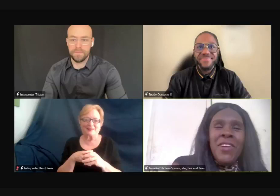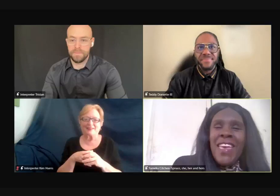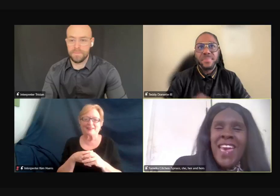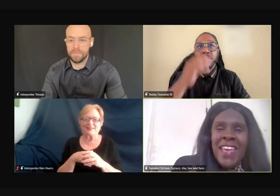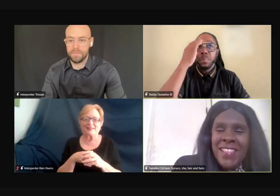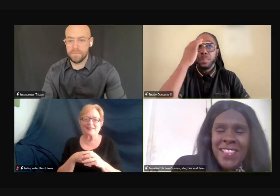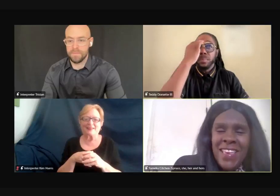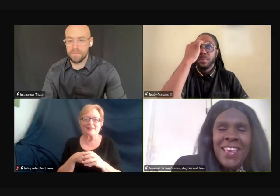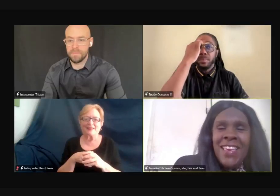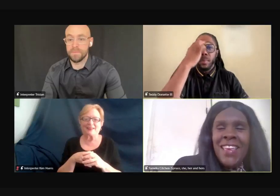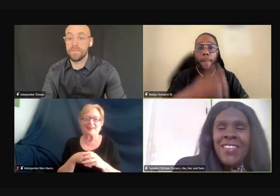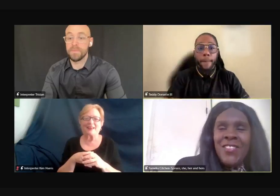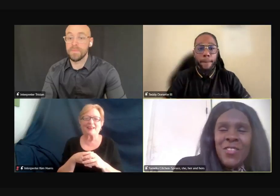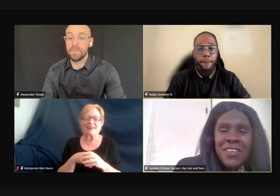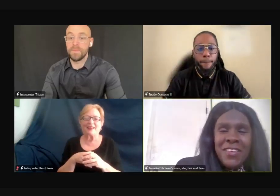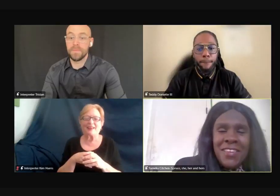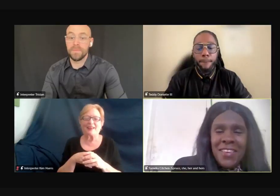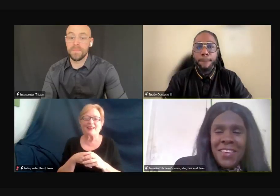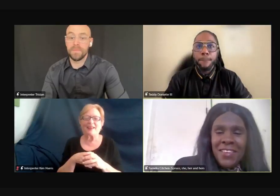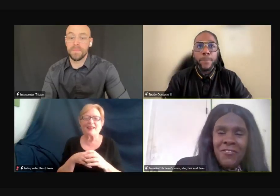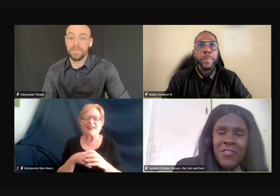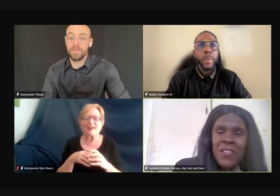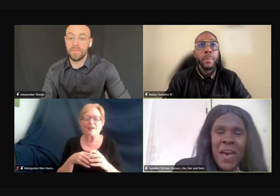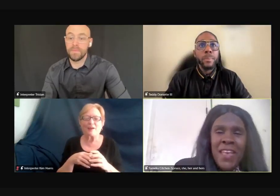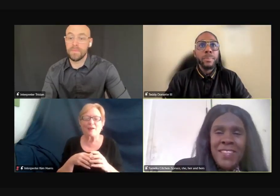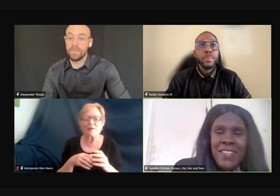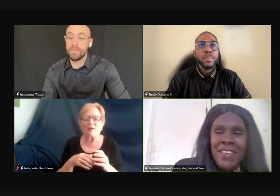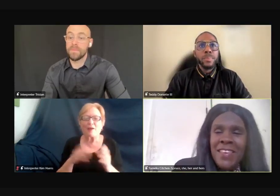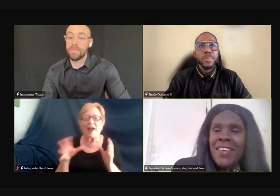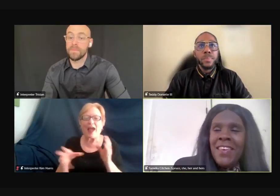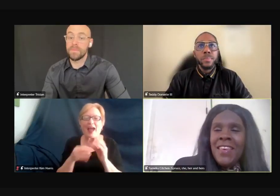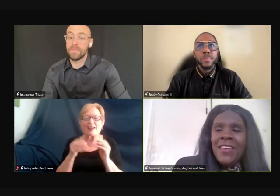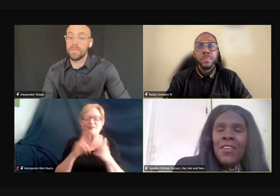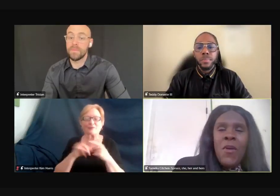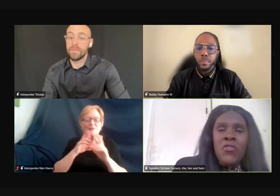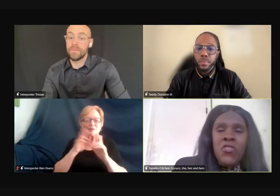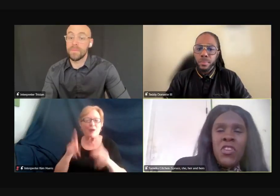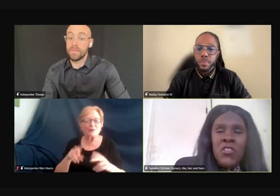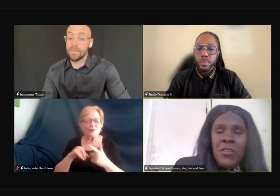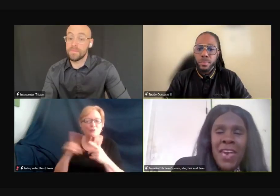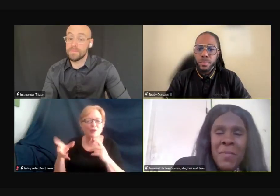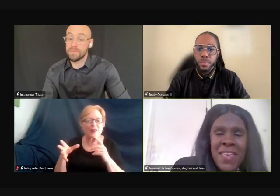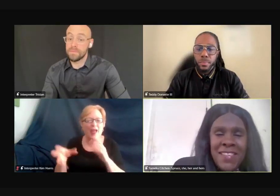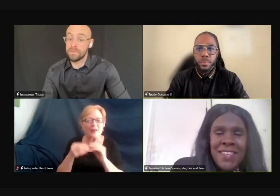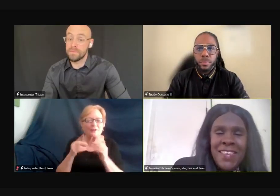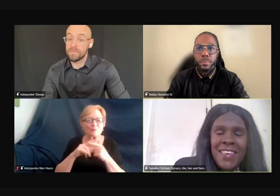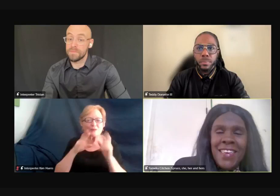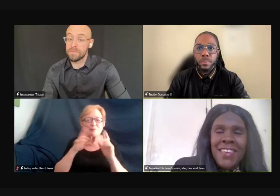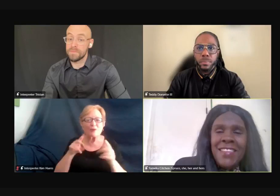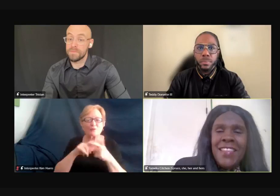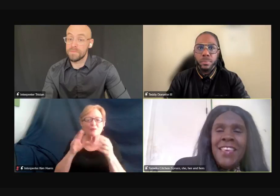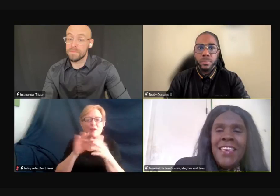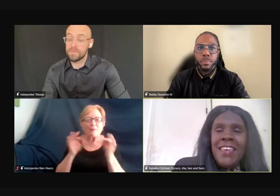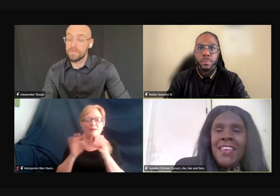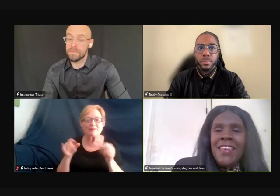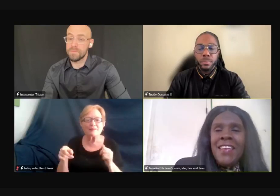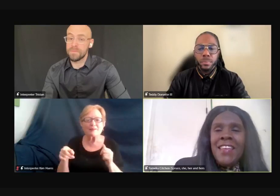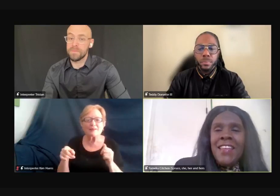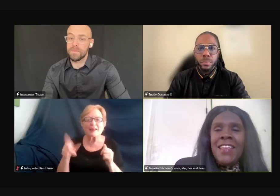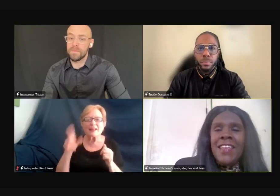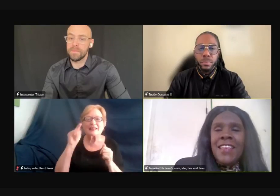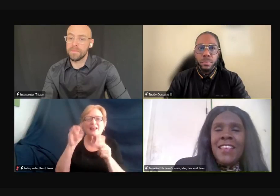Did you want to add anything to the response to the questions or comments, Teddy?